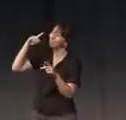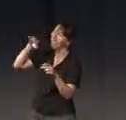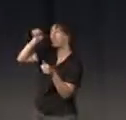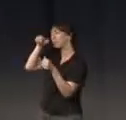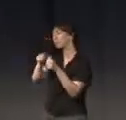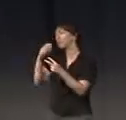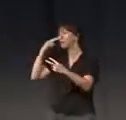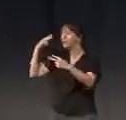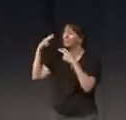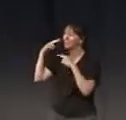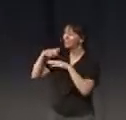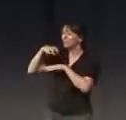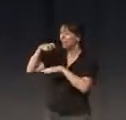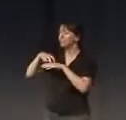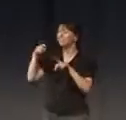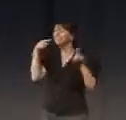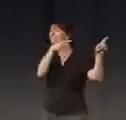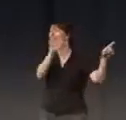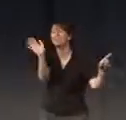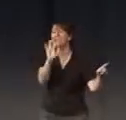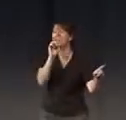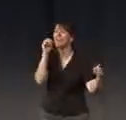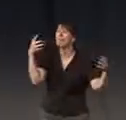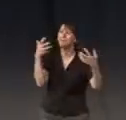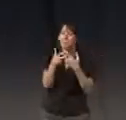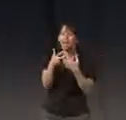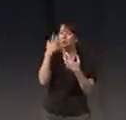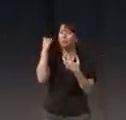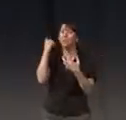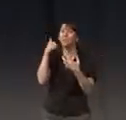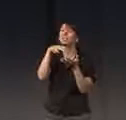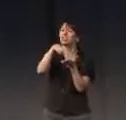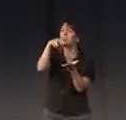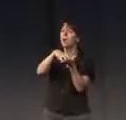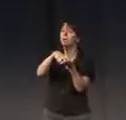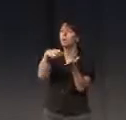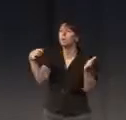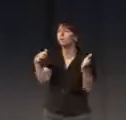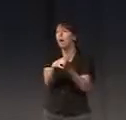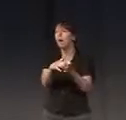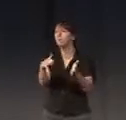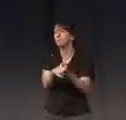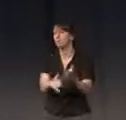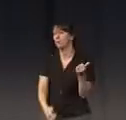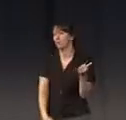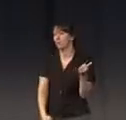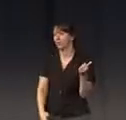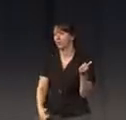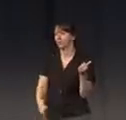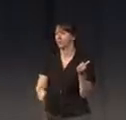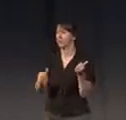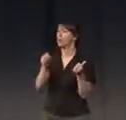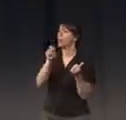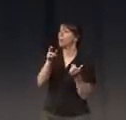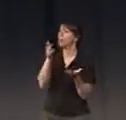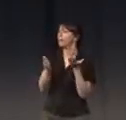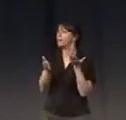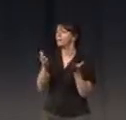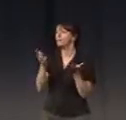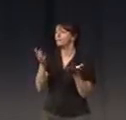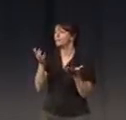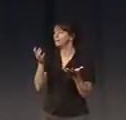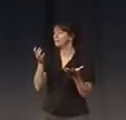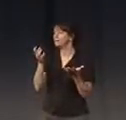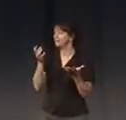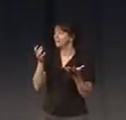impossible to jump. Or if you will be able to jump, it's like, well, you know, all people around the planet Earth might be able to jump in